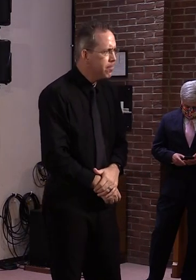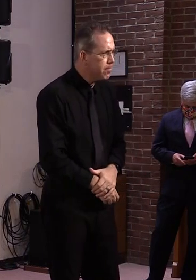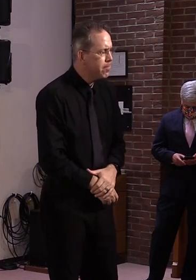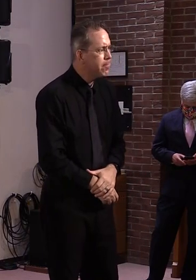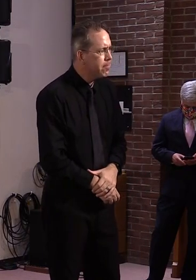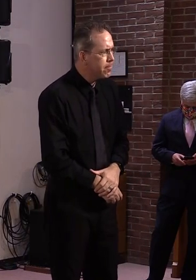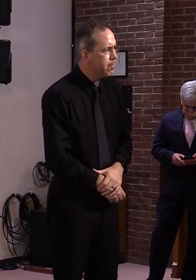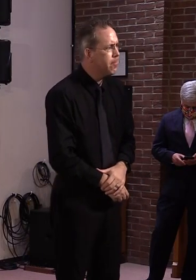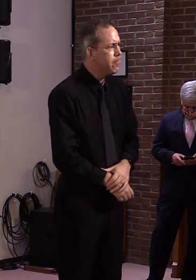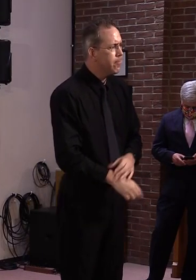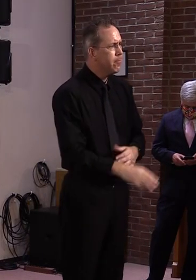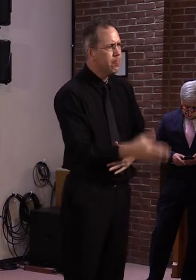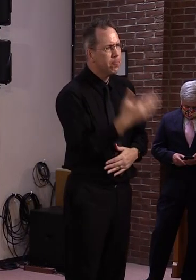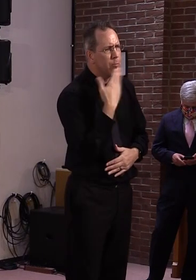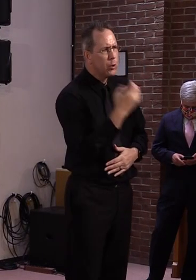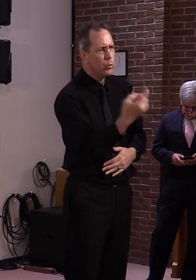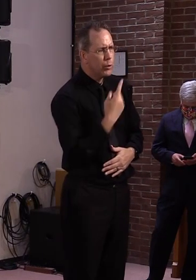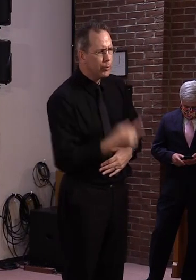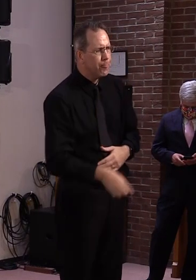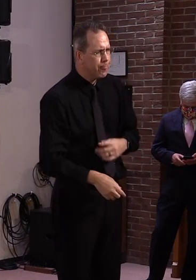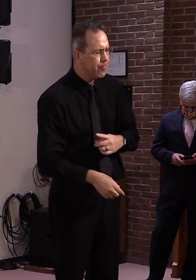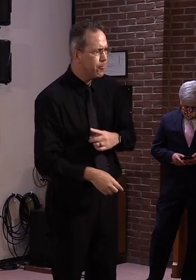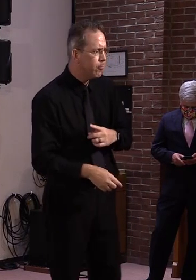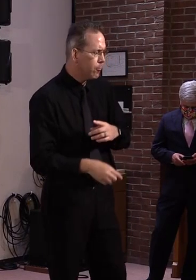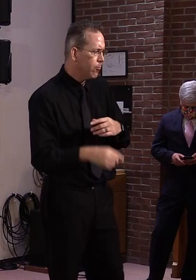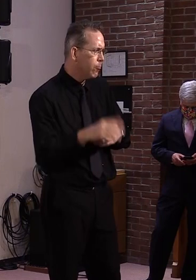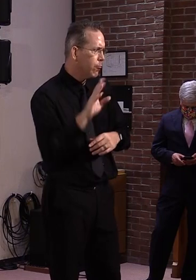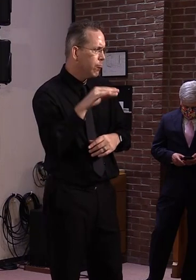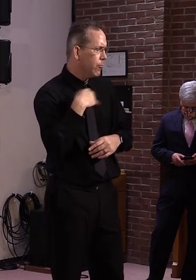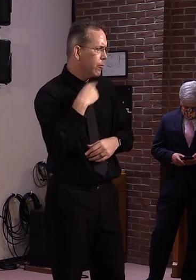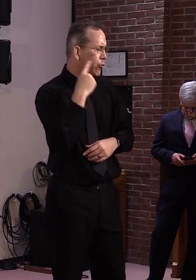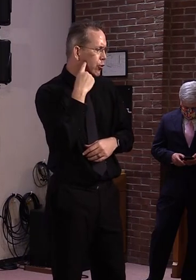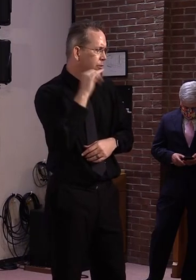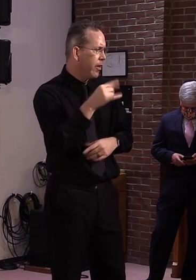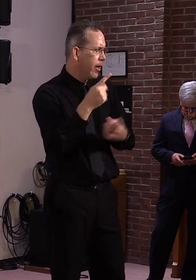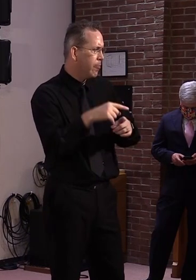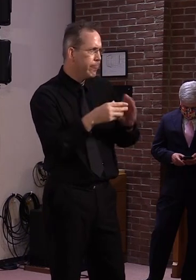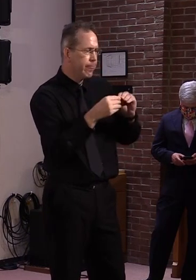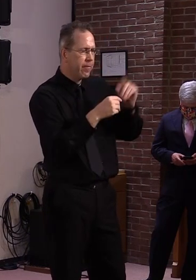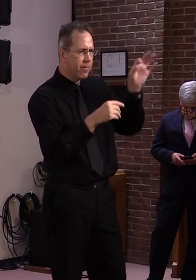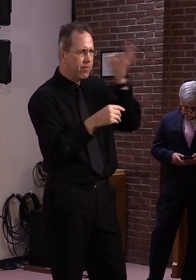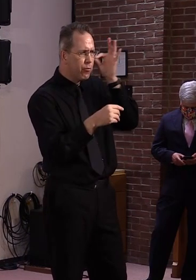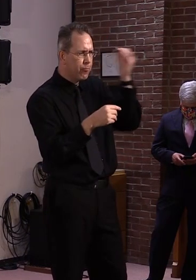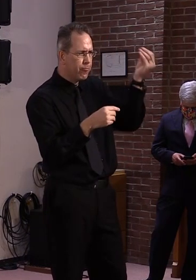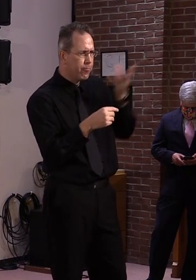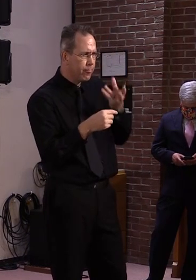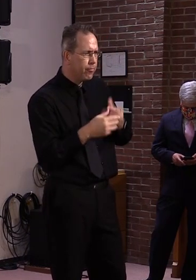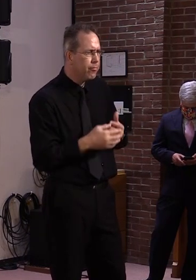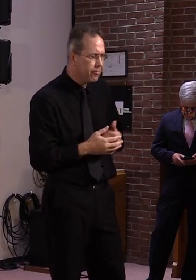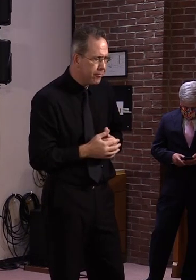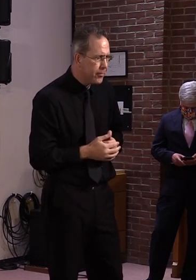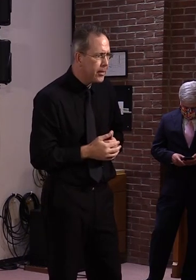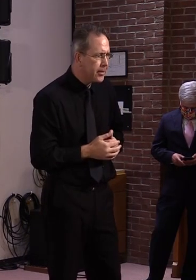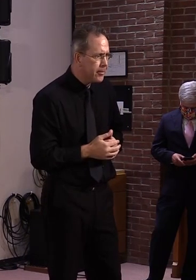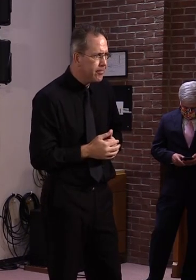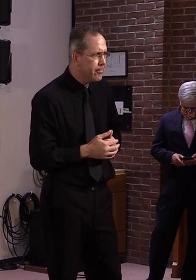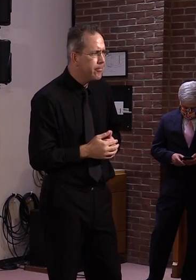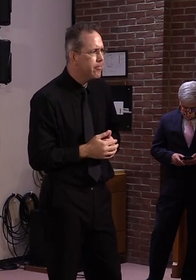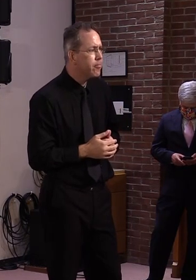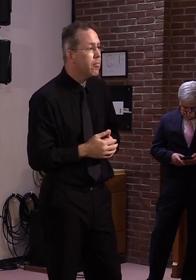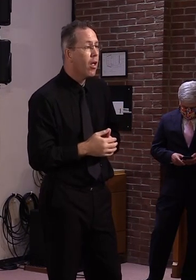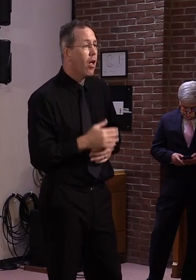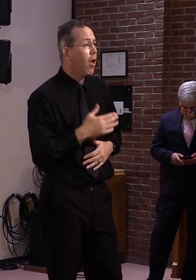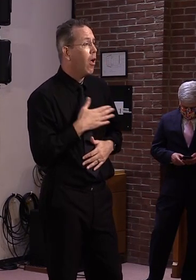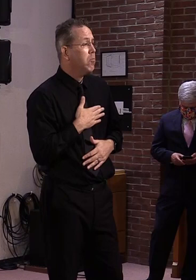a concern we were unaware of and, and we were expecting, uh, to be elevated status and actually involve their, uh, and welcome their involvement in terms of